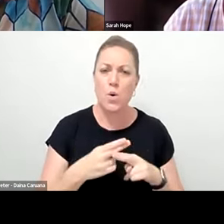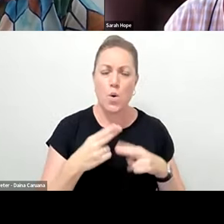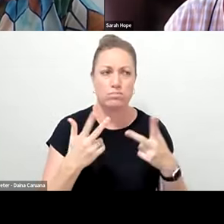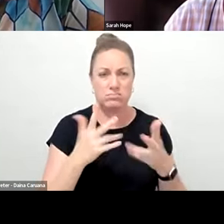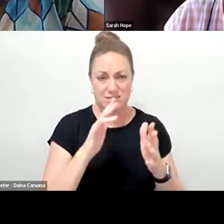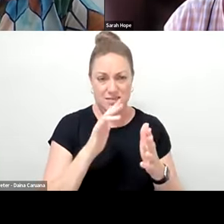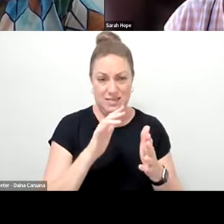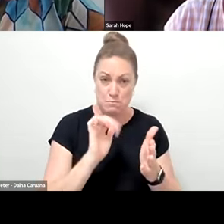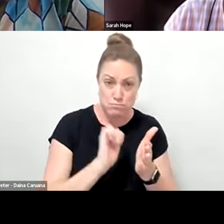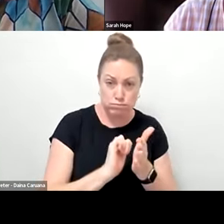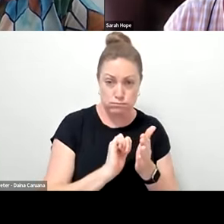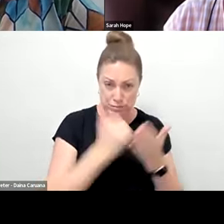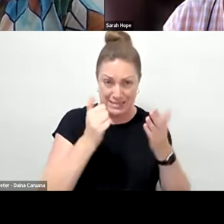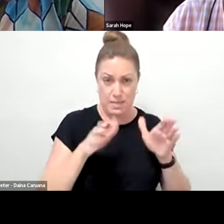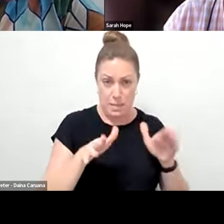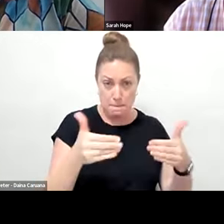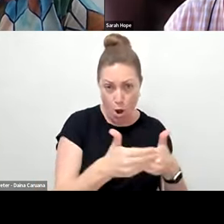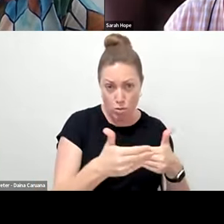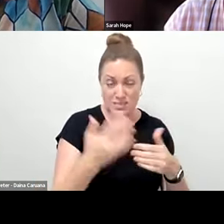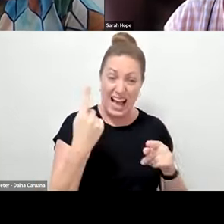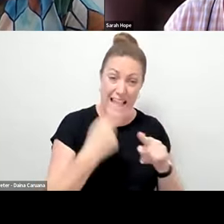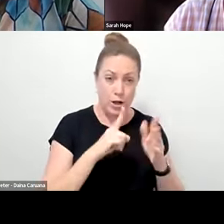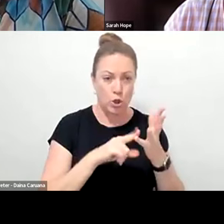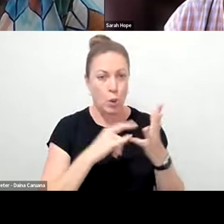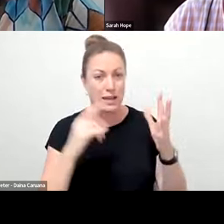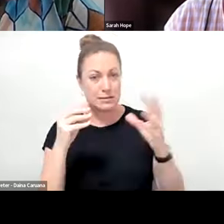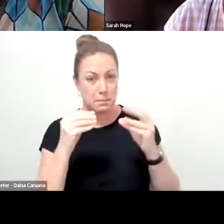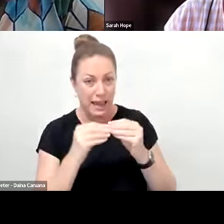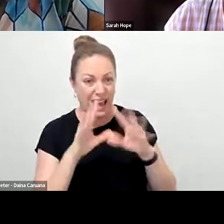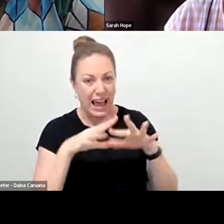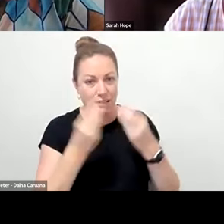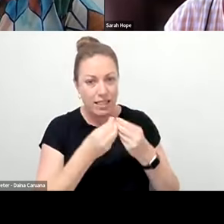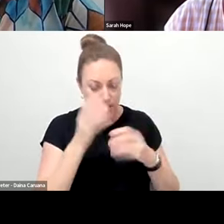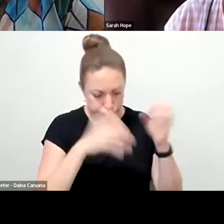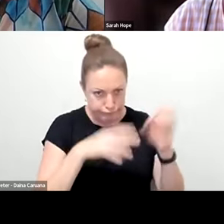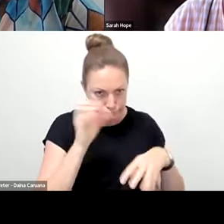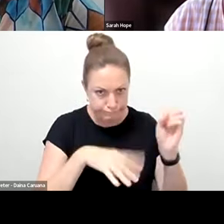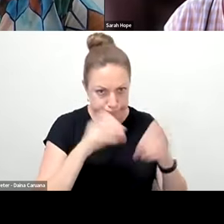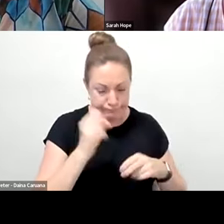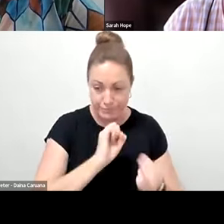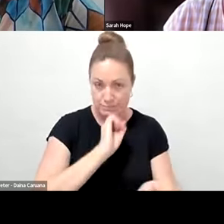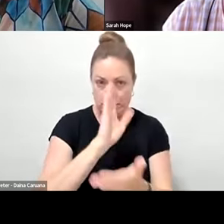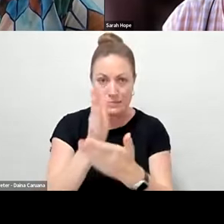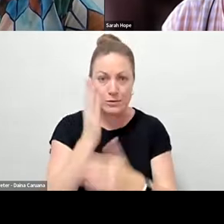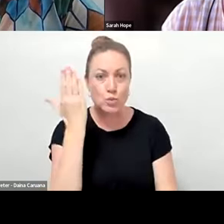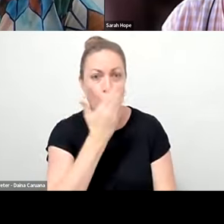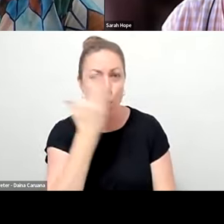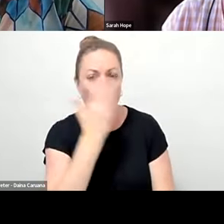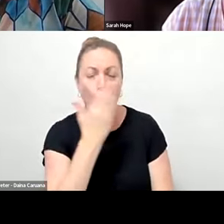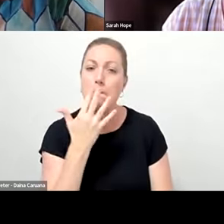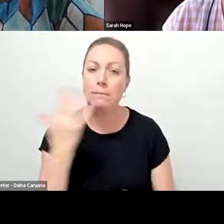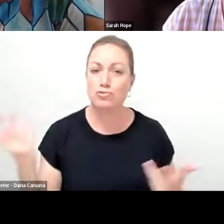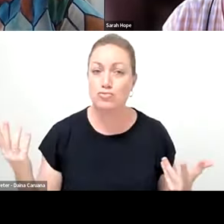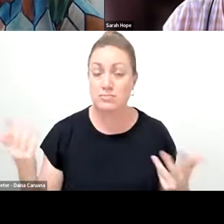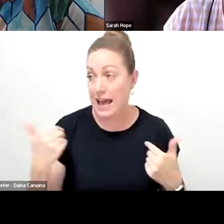print box and send that USB and materials to a school? That's a very good question. And the answer that I've got is I